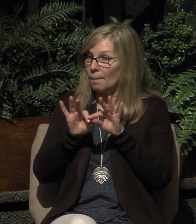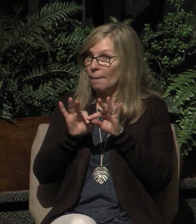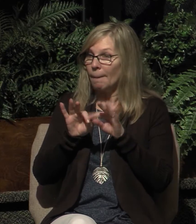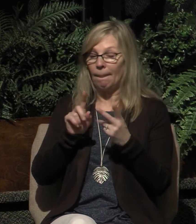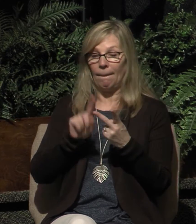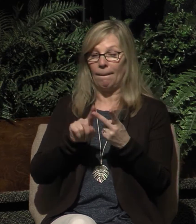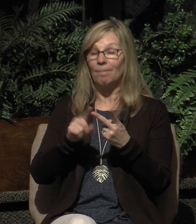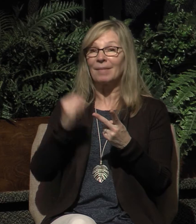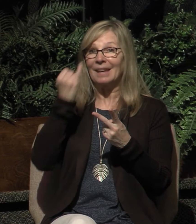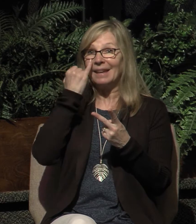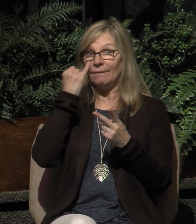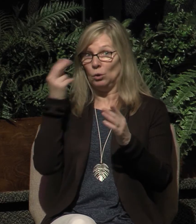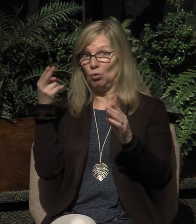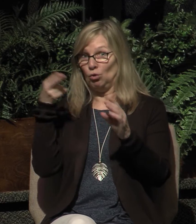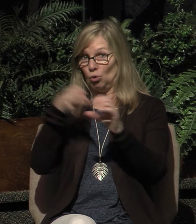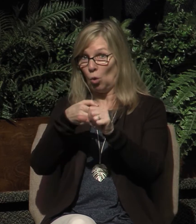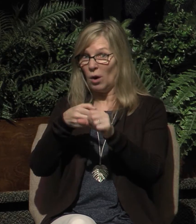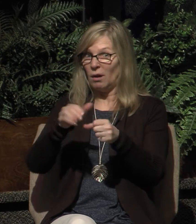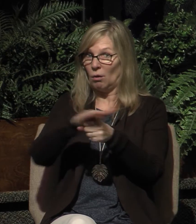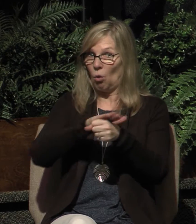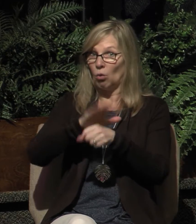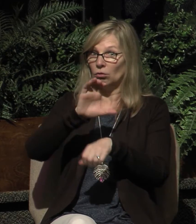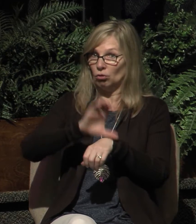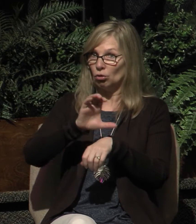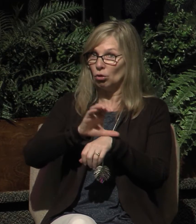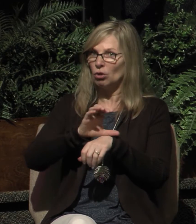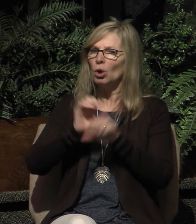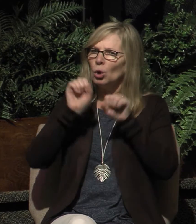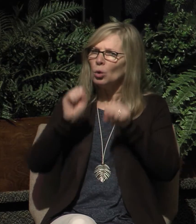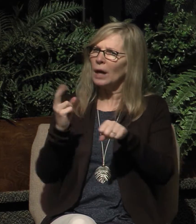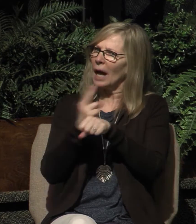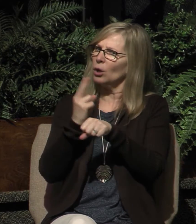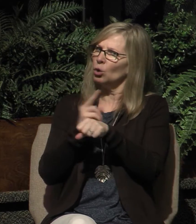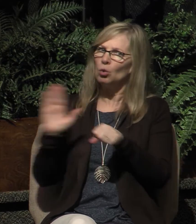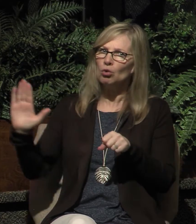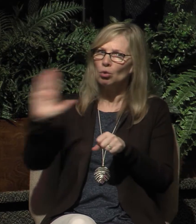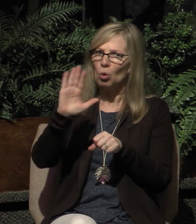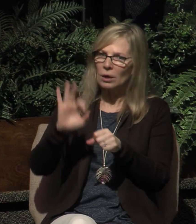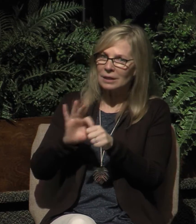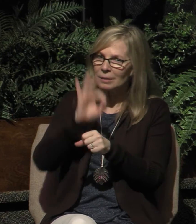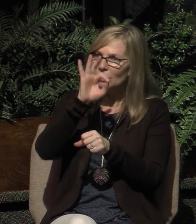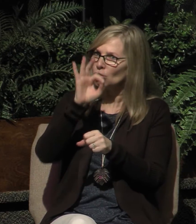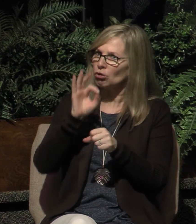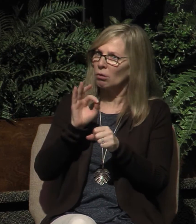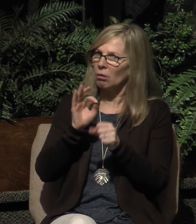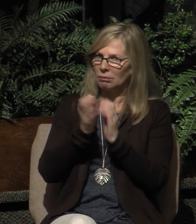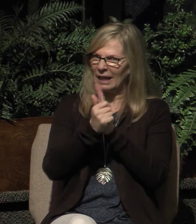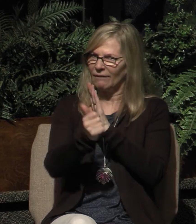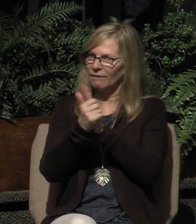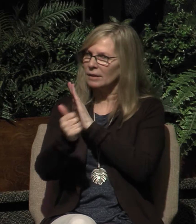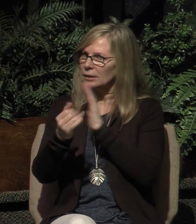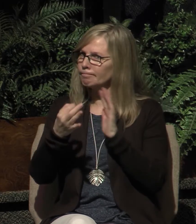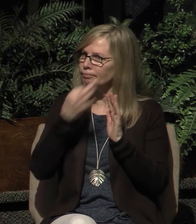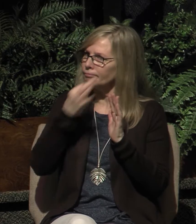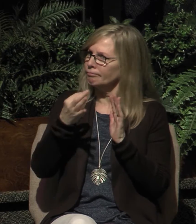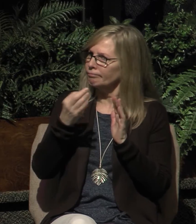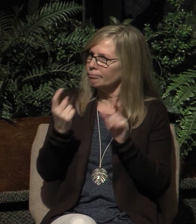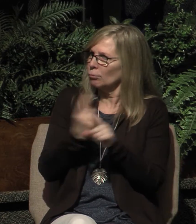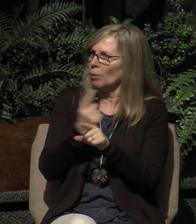use your spiritual gifts properly to serve others in the church. At Lakeside, as I told you last week, we do not allow